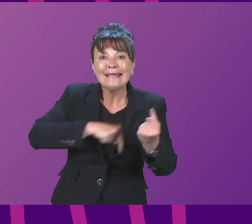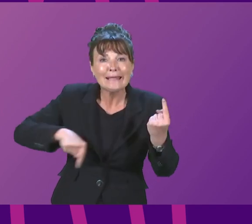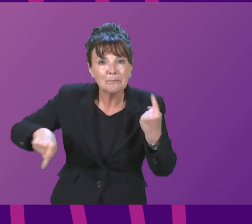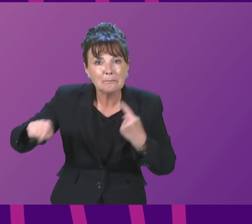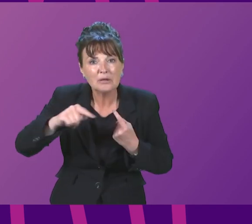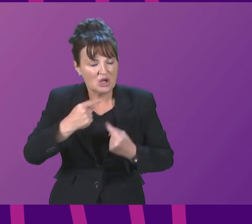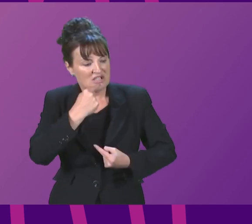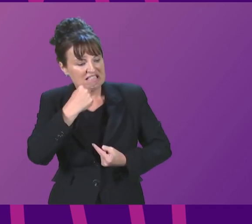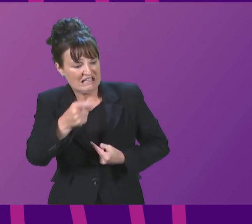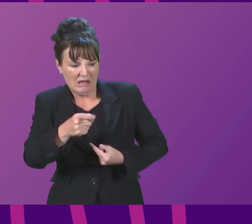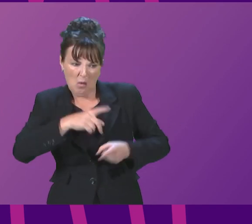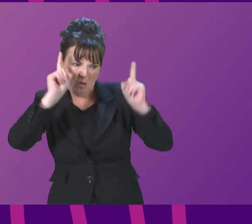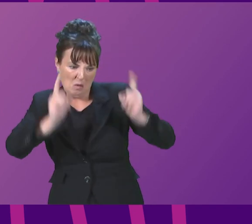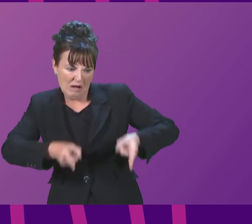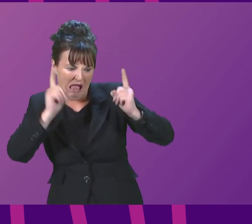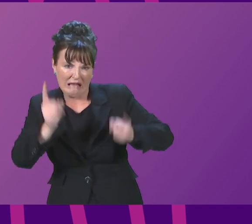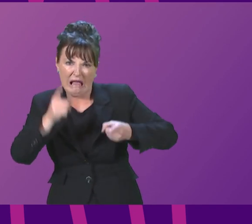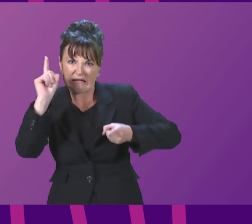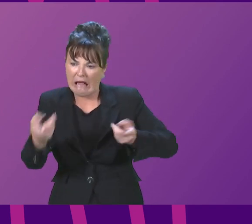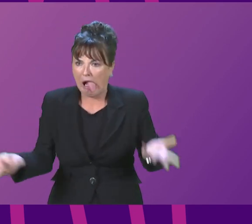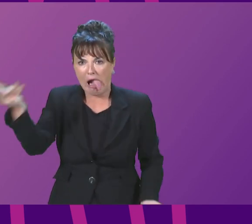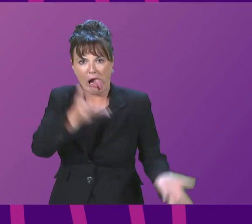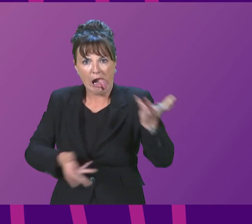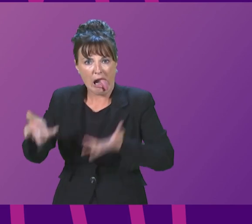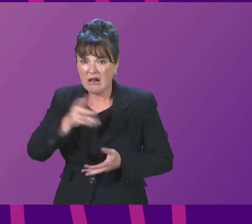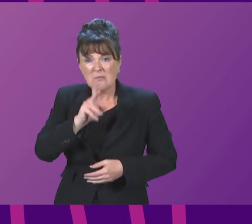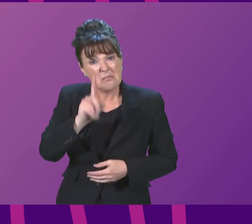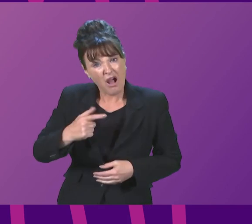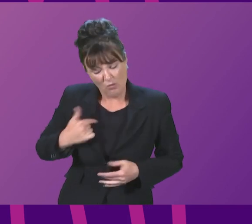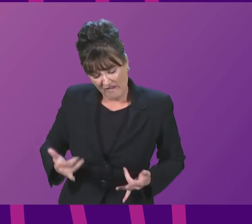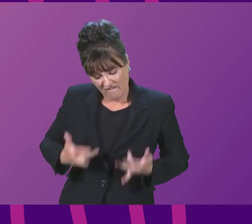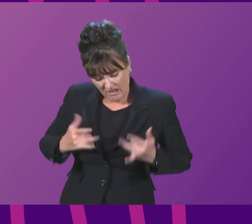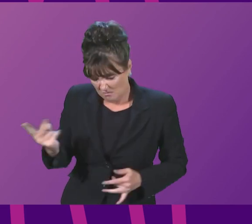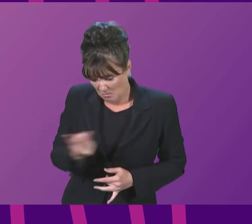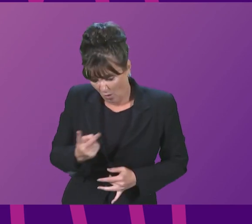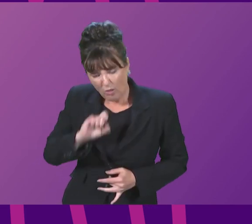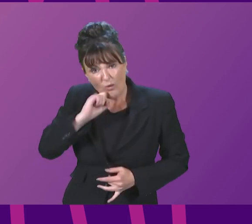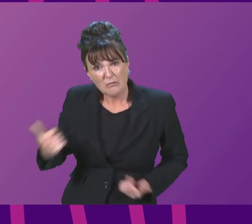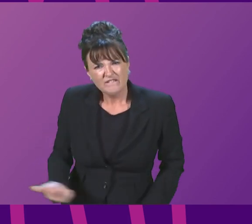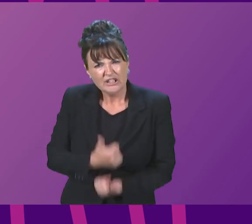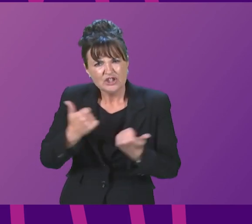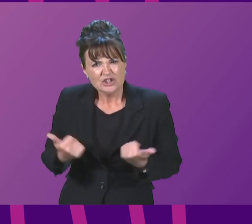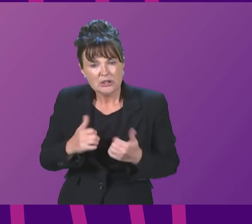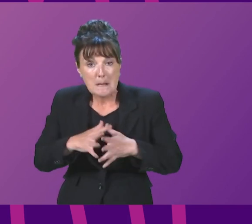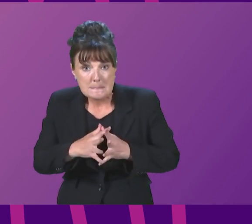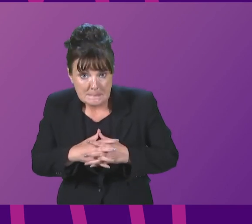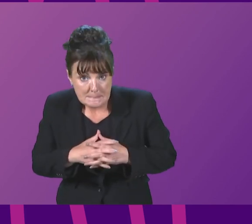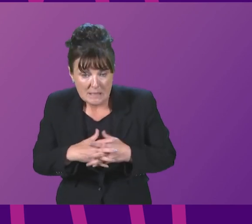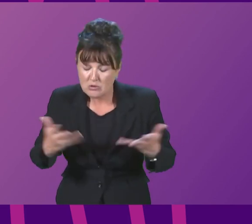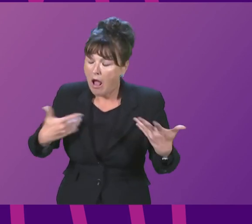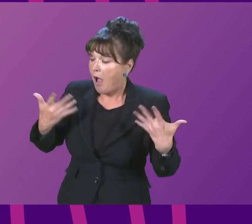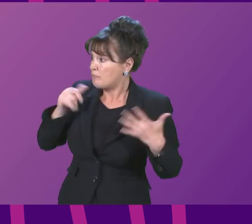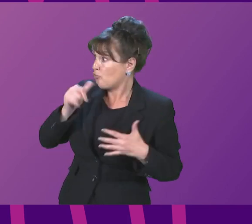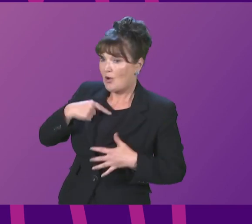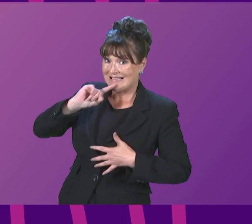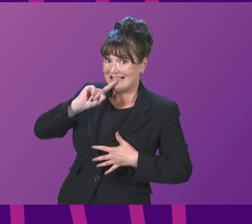spurious things about them. But we've always had a view that both would be finished. Now, I wouldn't suggest that the detractors out there saying